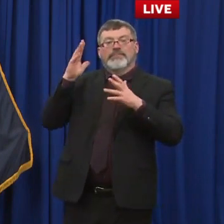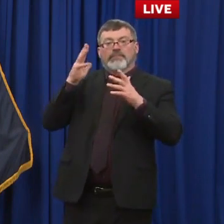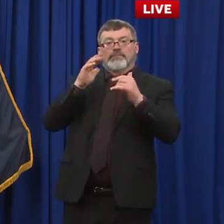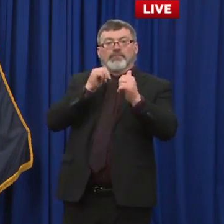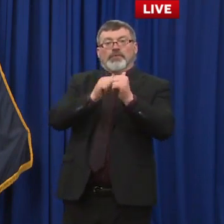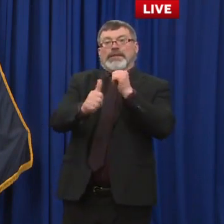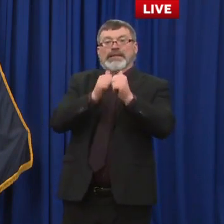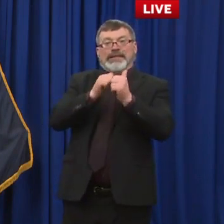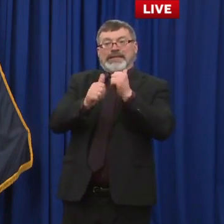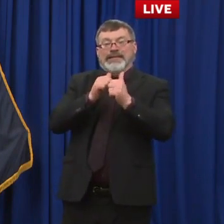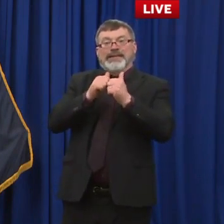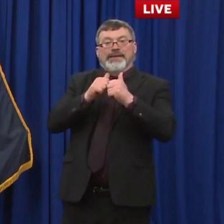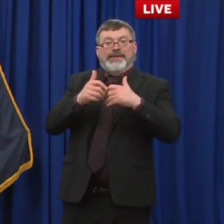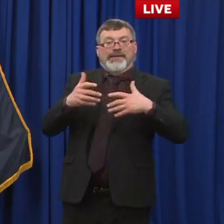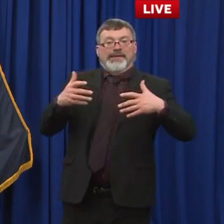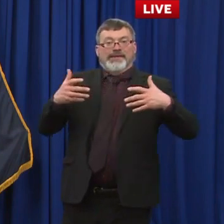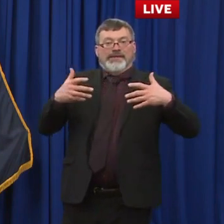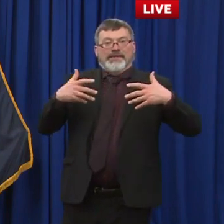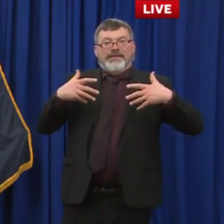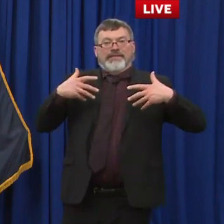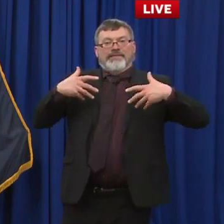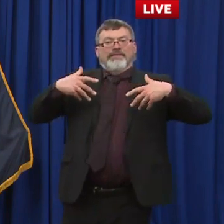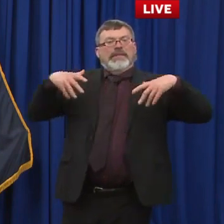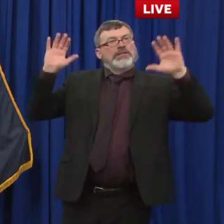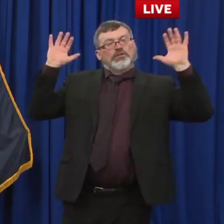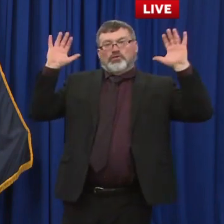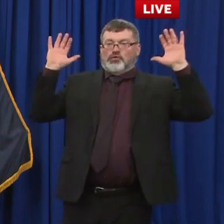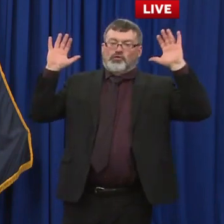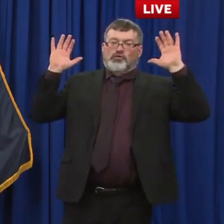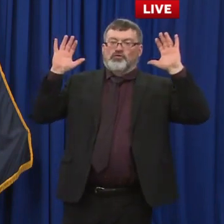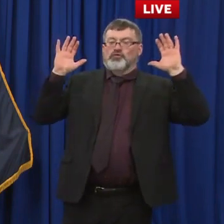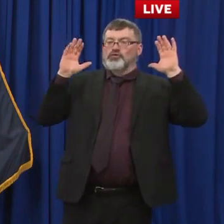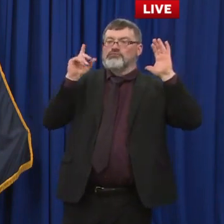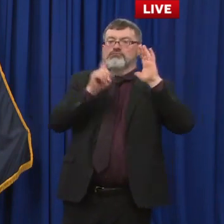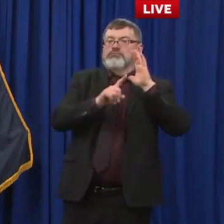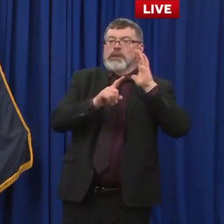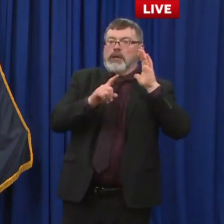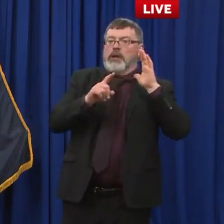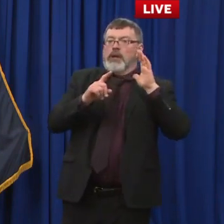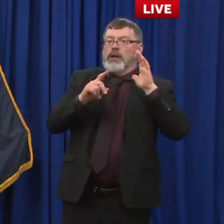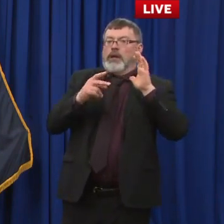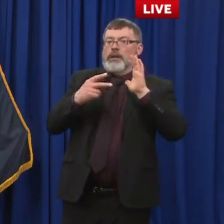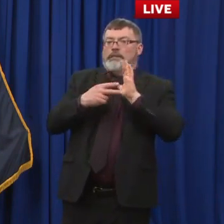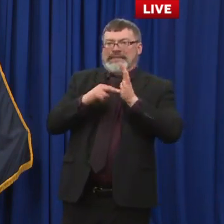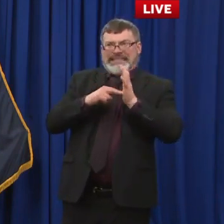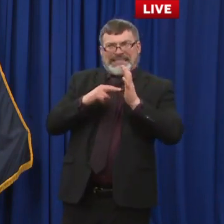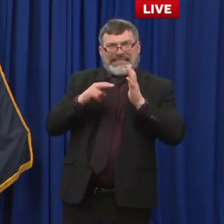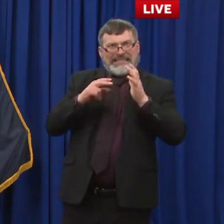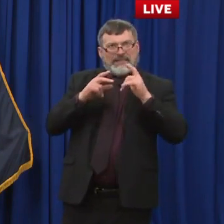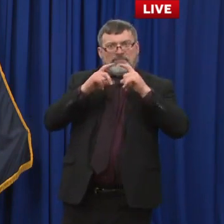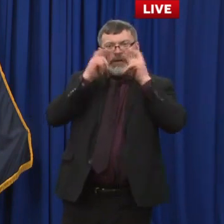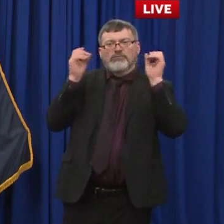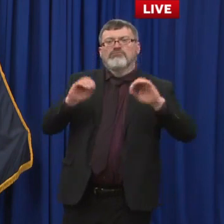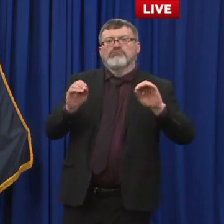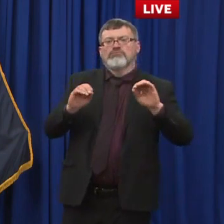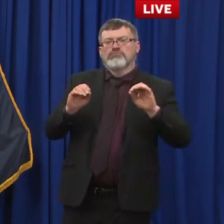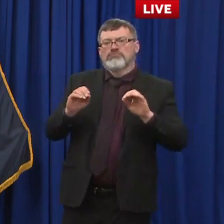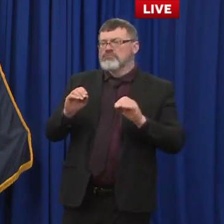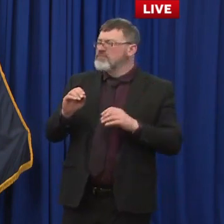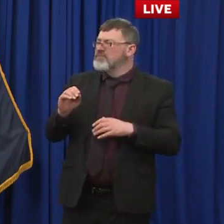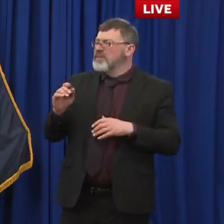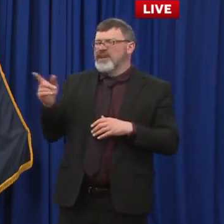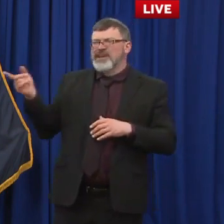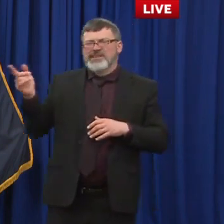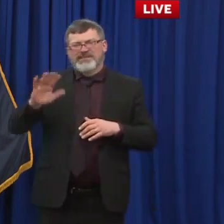i would disagree with that i i think very little has changed i think when i go into walmart i'm still wearing my mask when i go into a dunkin donuts we're still wearing our